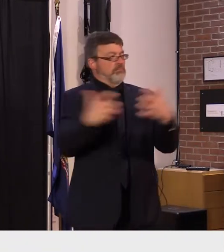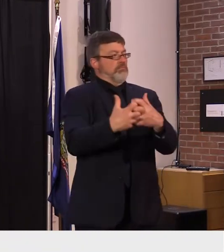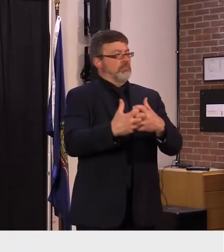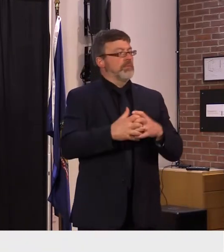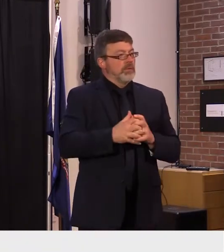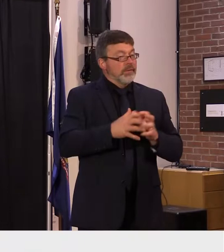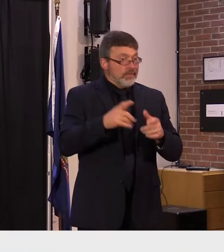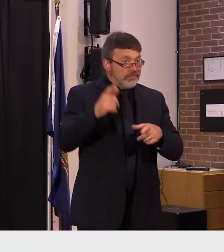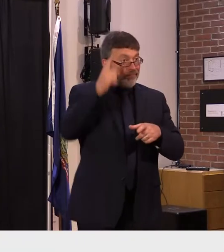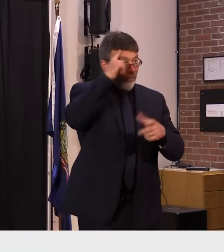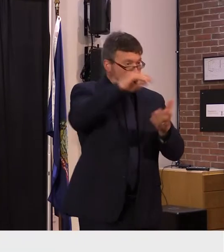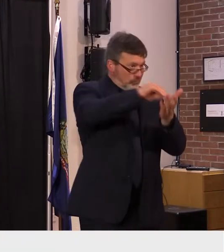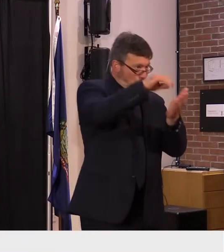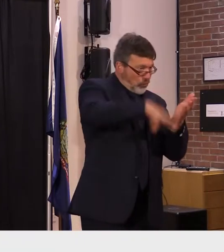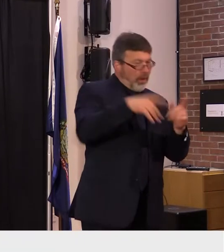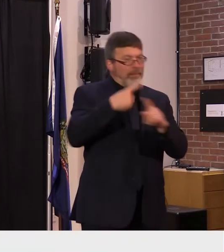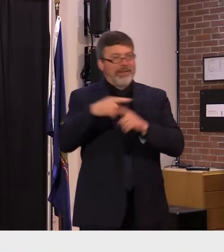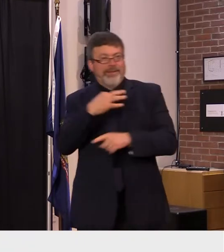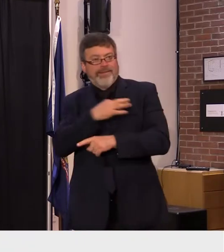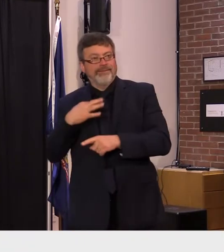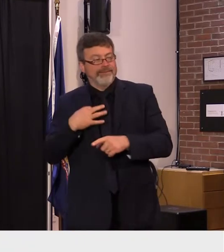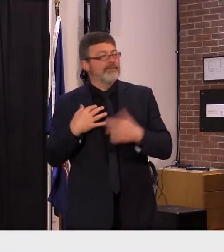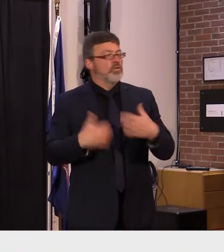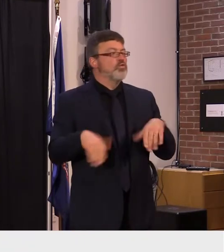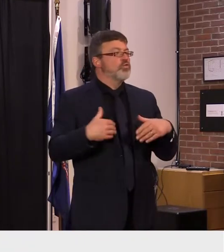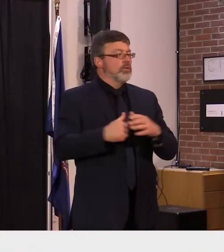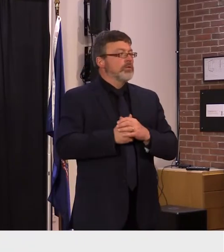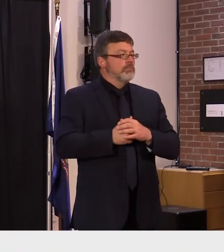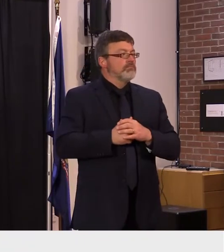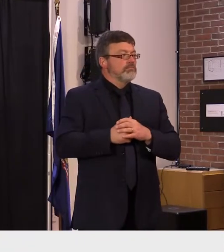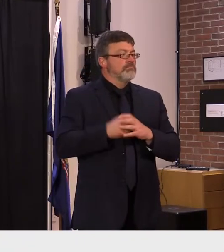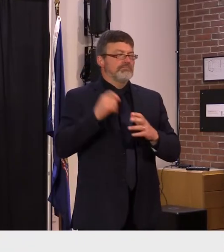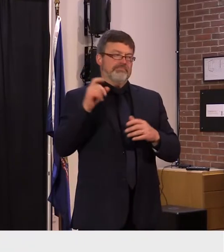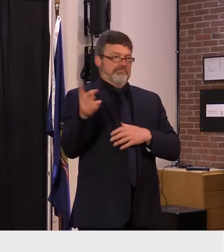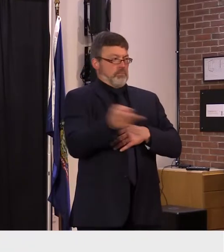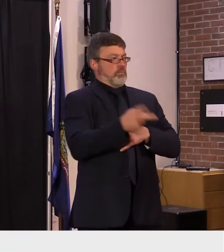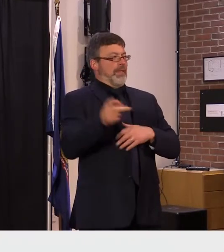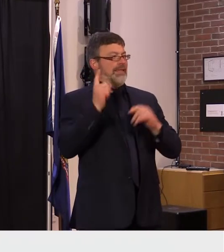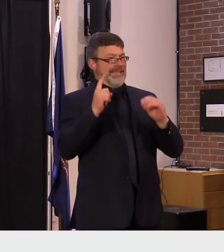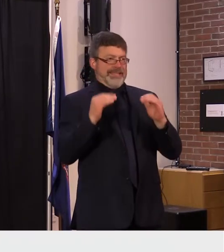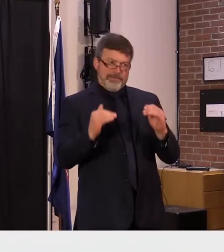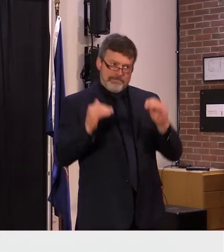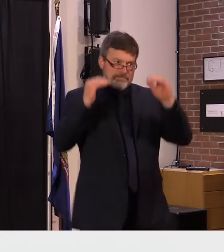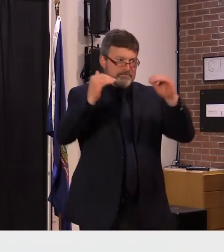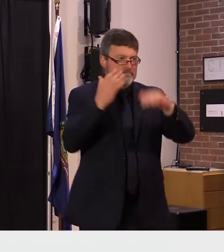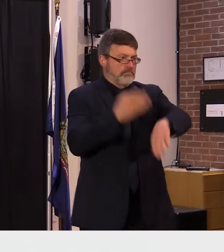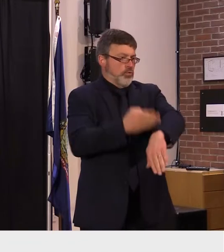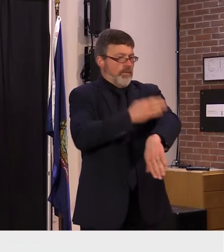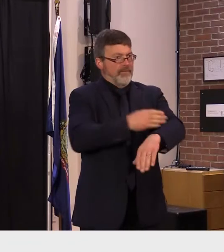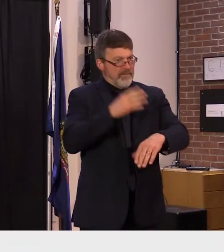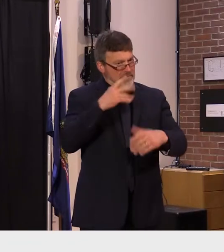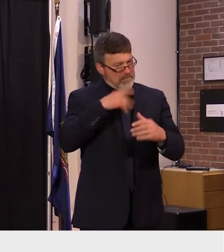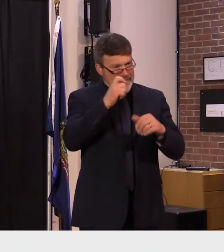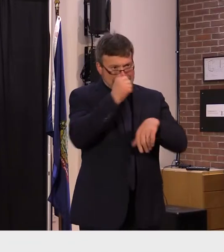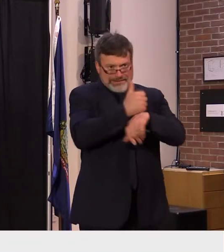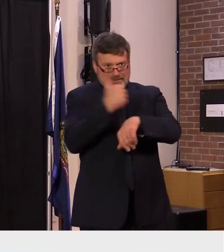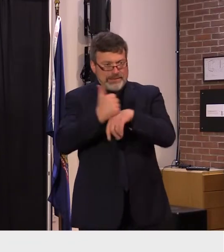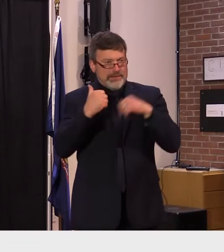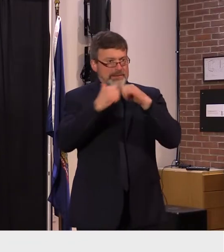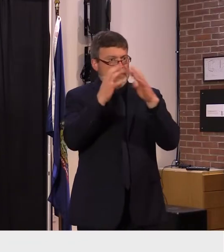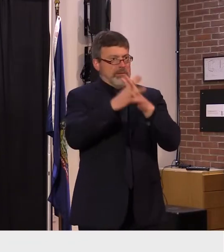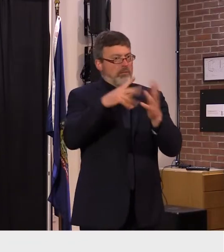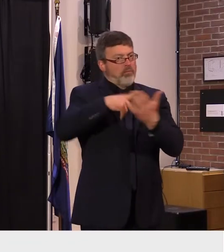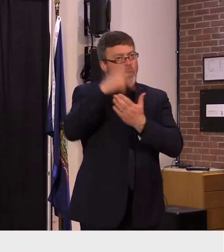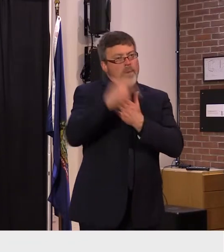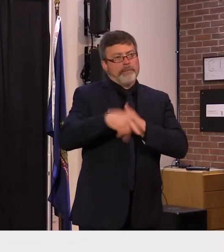to expand staff wellness programs across the state we do need to ensure the school staff are well so they can address the needs of our students